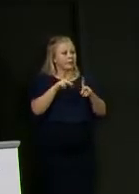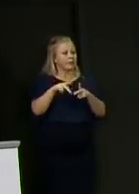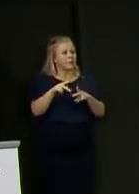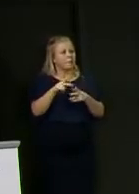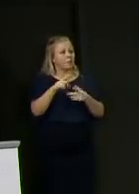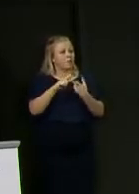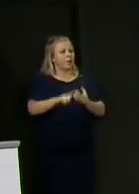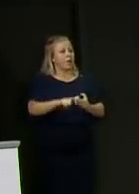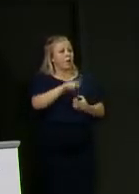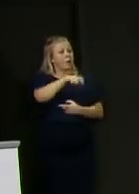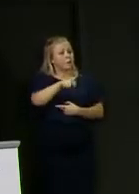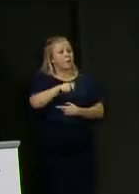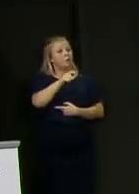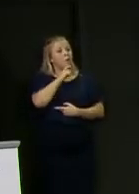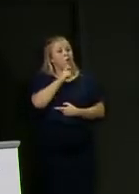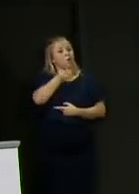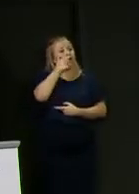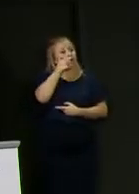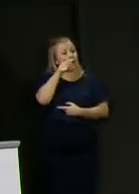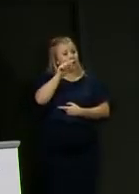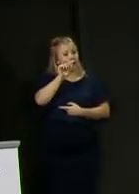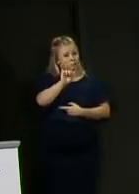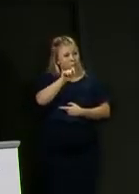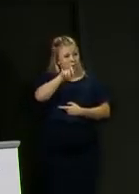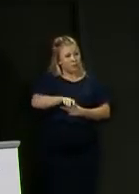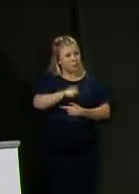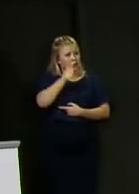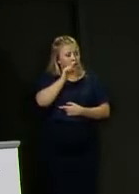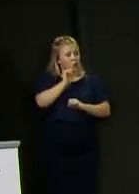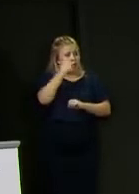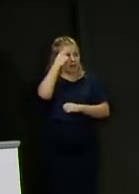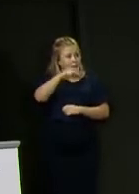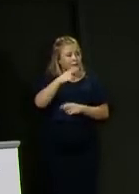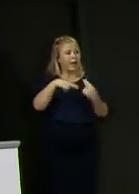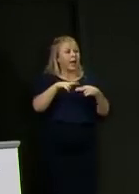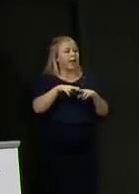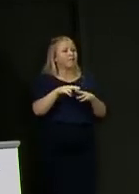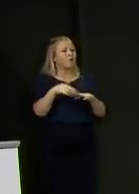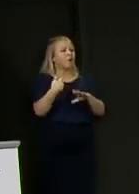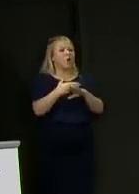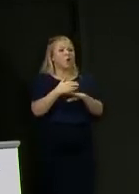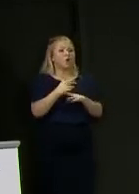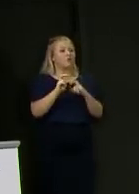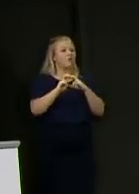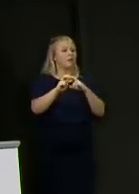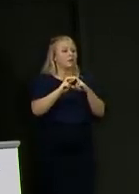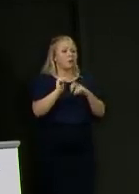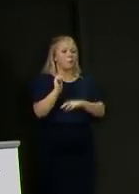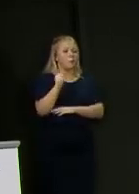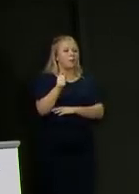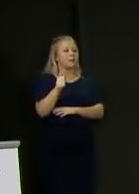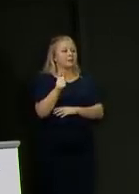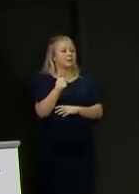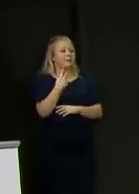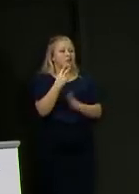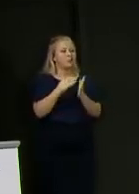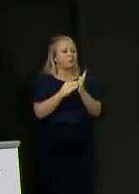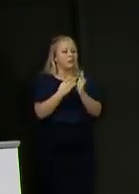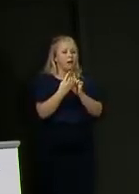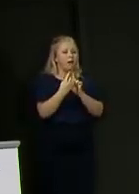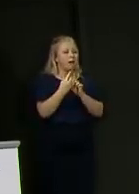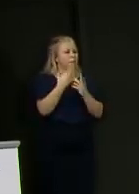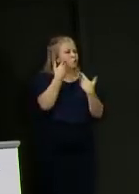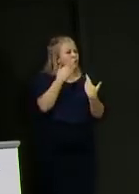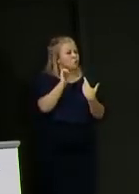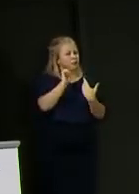you can have face-to-face meetings with people you don't know you can be on the train or the bus and easily be less than two metres away from someone for 15 minutes without